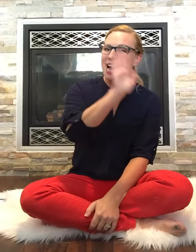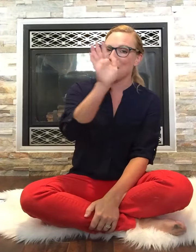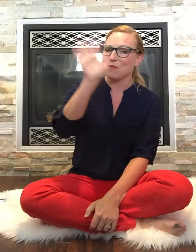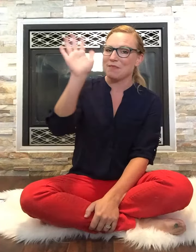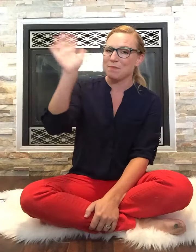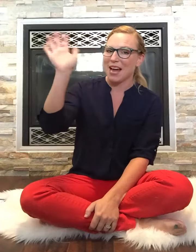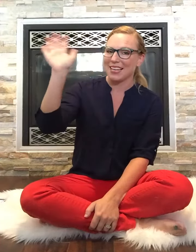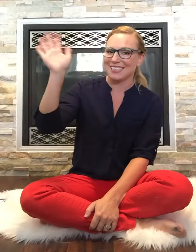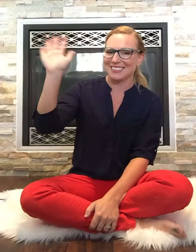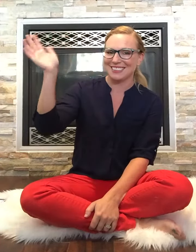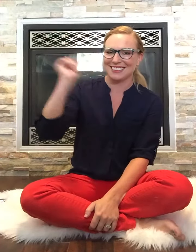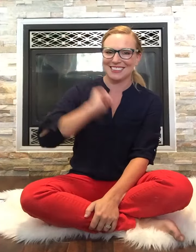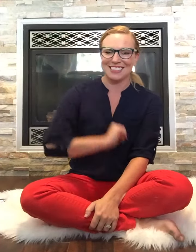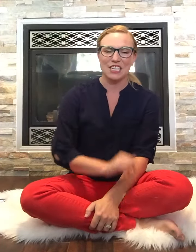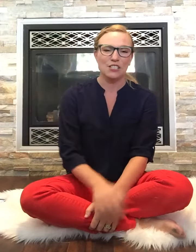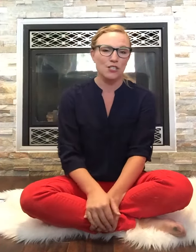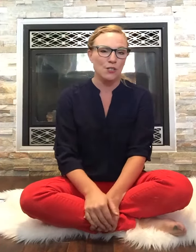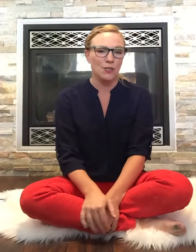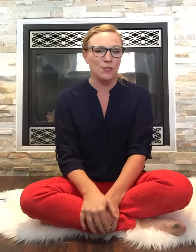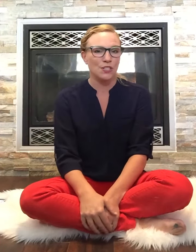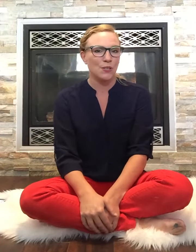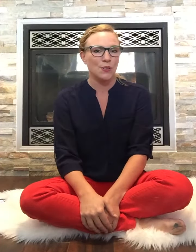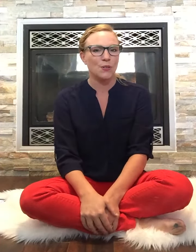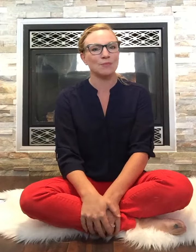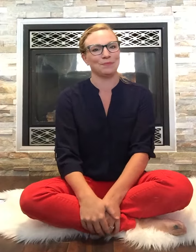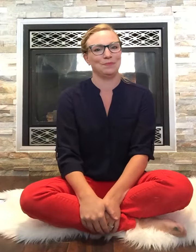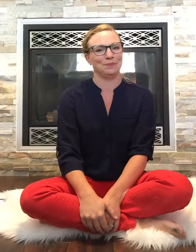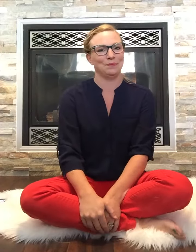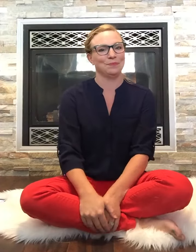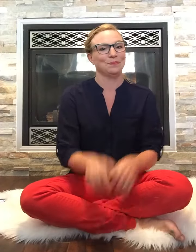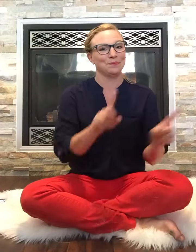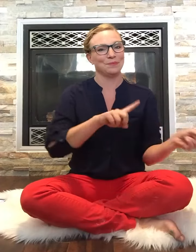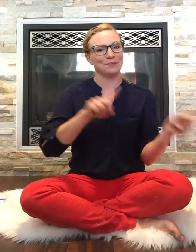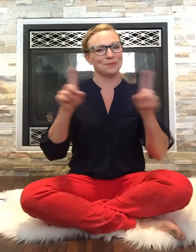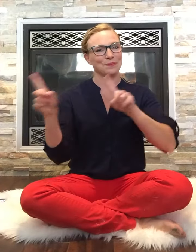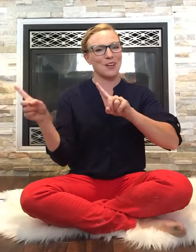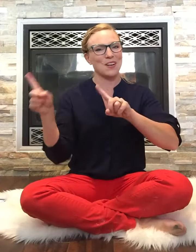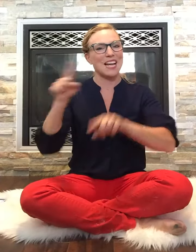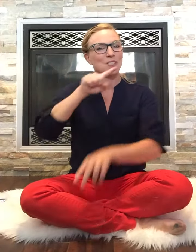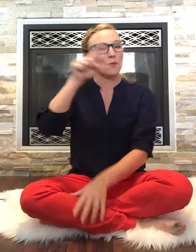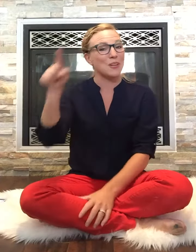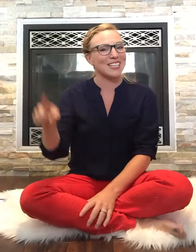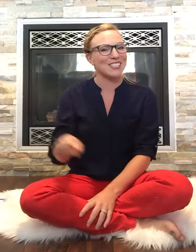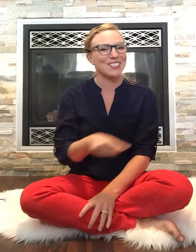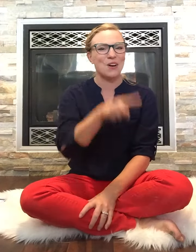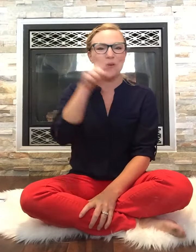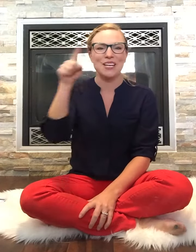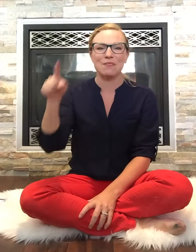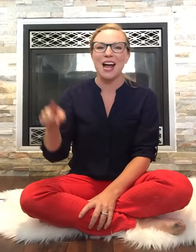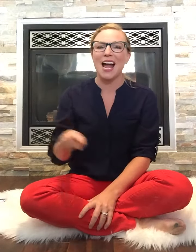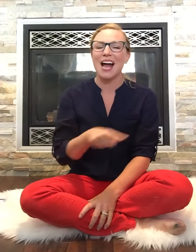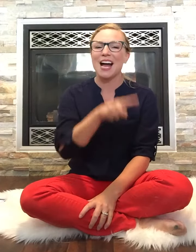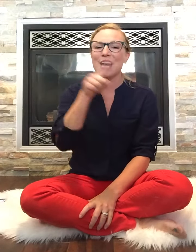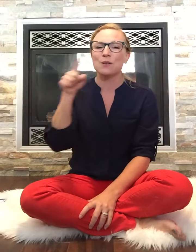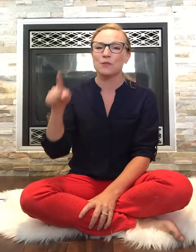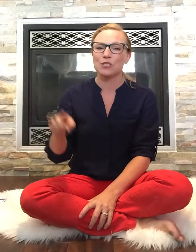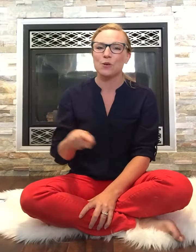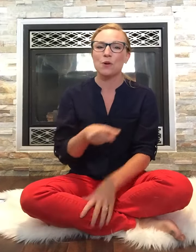I'm waiting back choo choo choo all aboard here I go okay so wheel's going round or